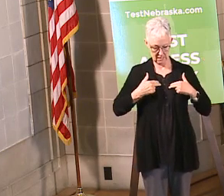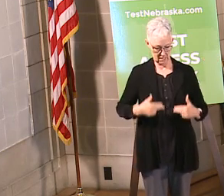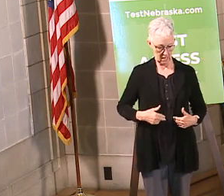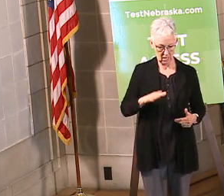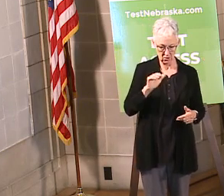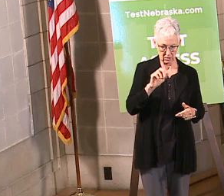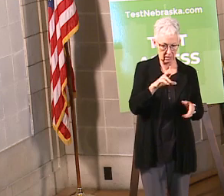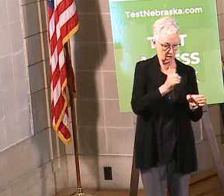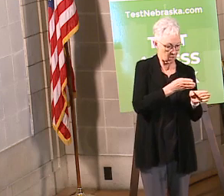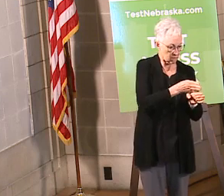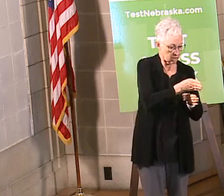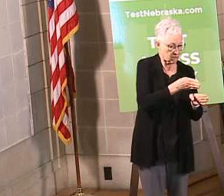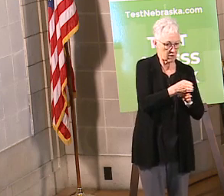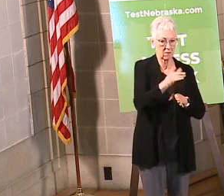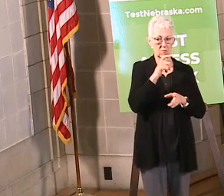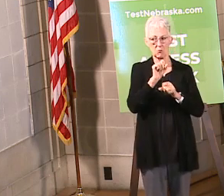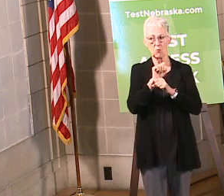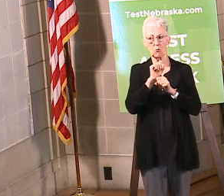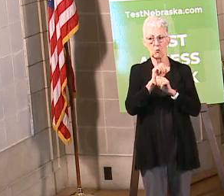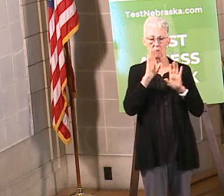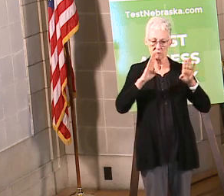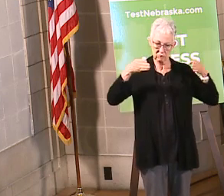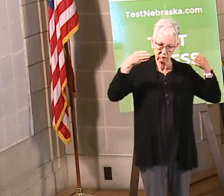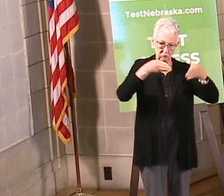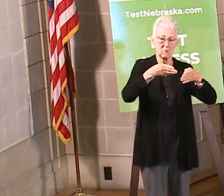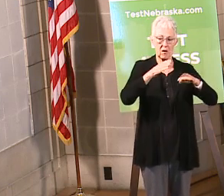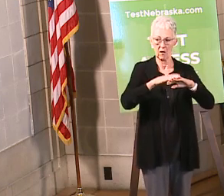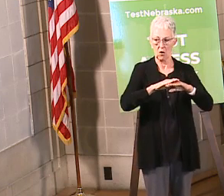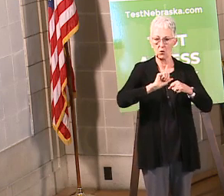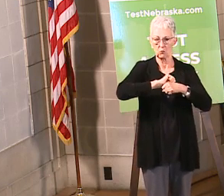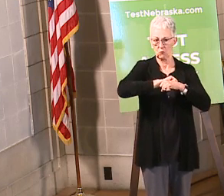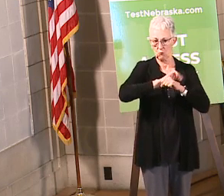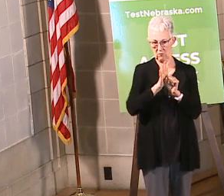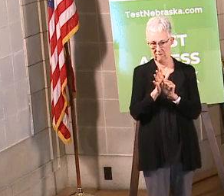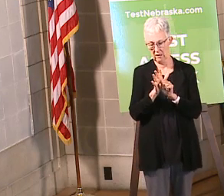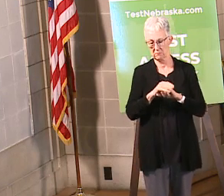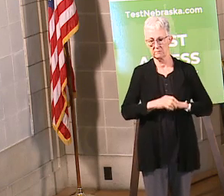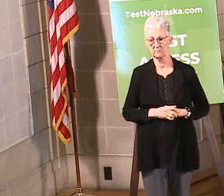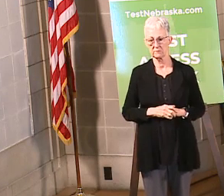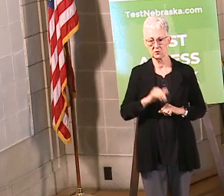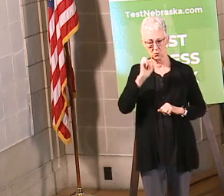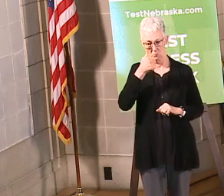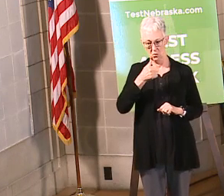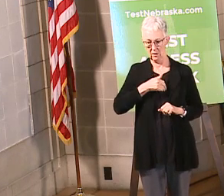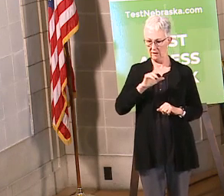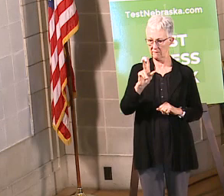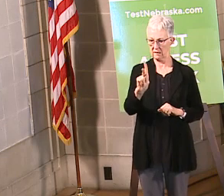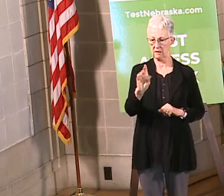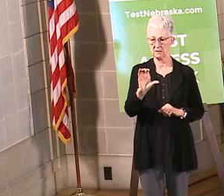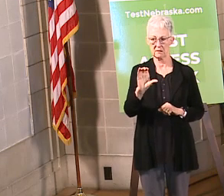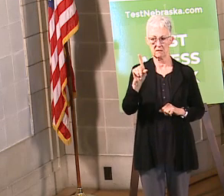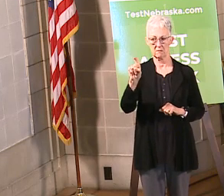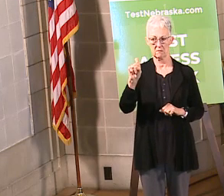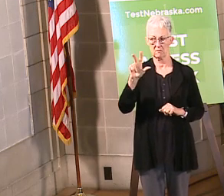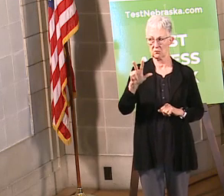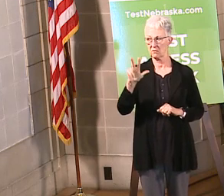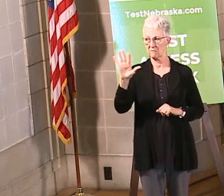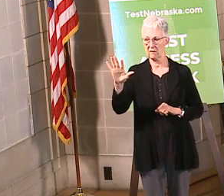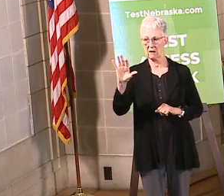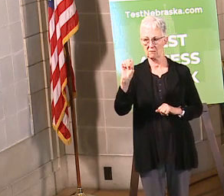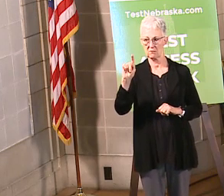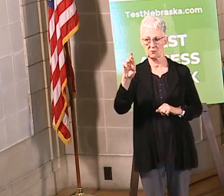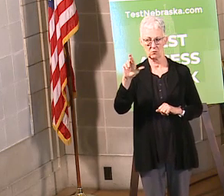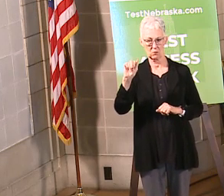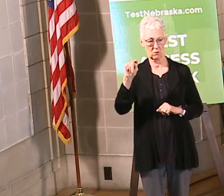coronavirus. So tomorrow we're going to have a KC-135 strato tanker from the